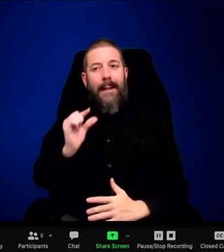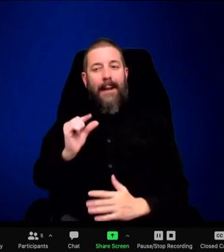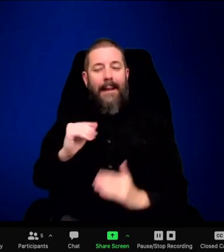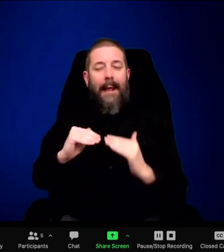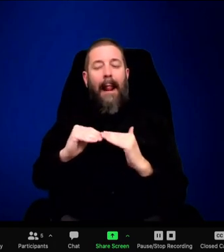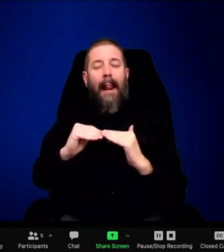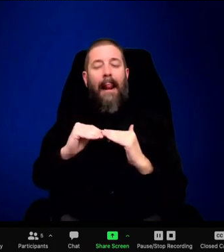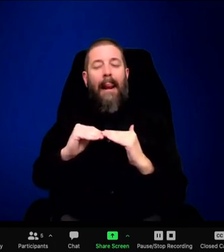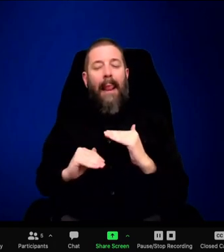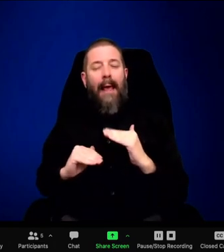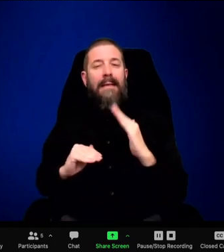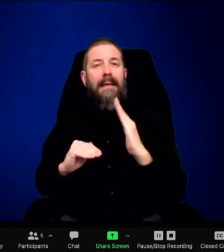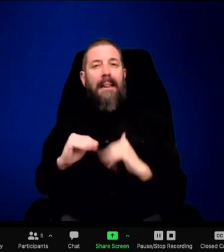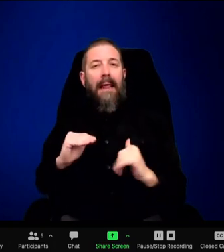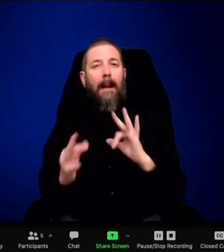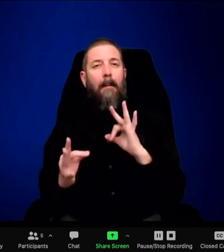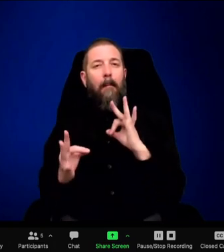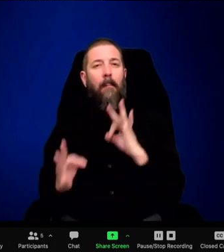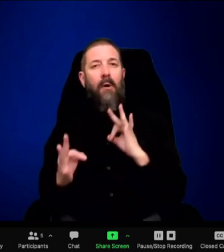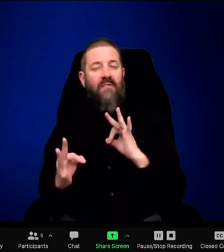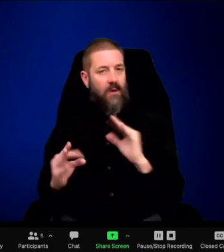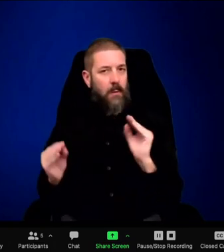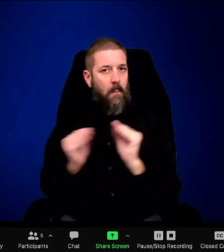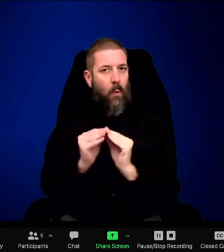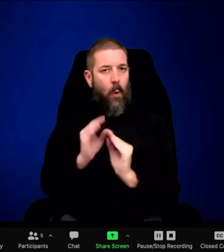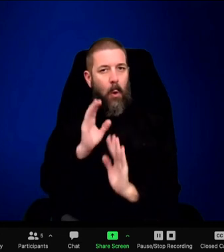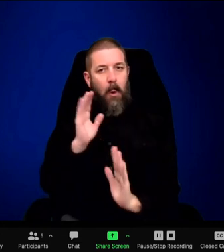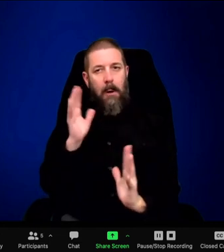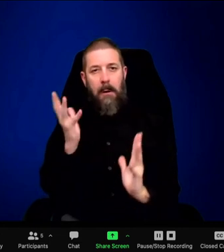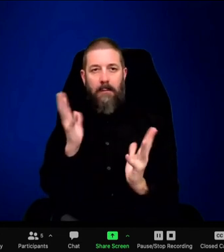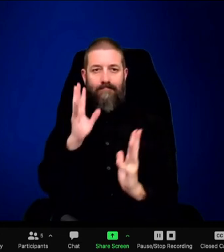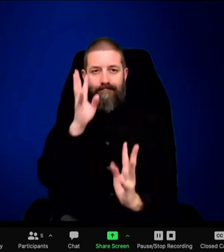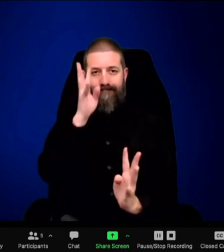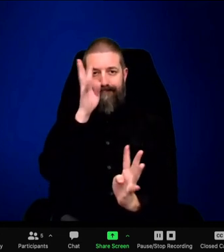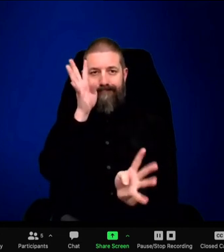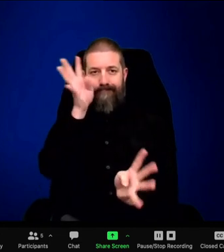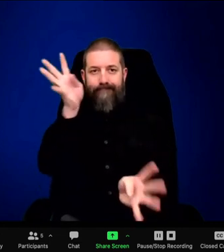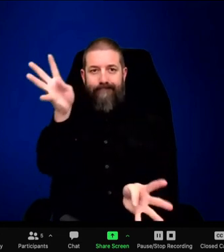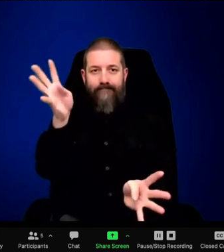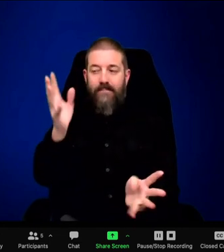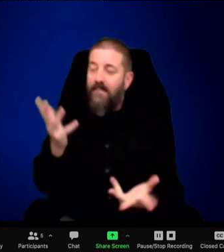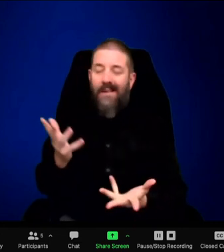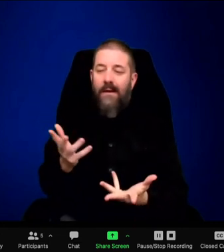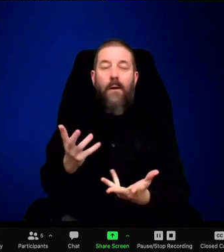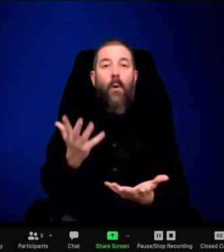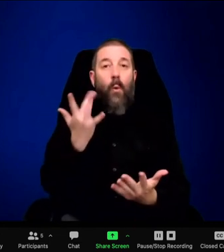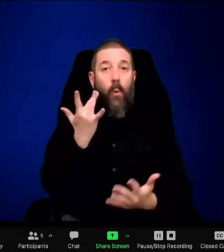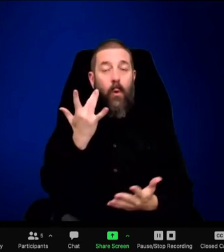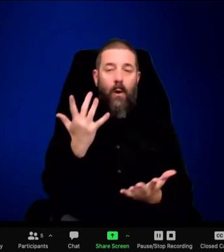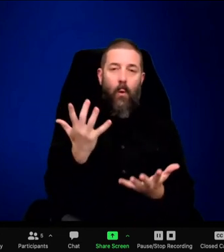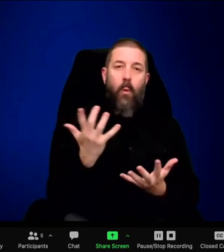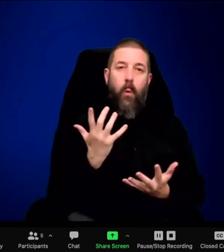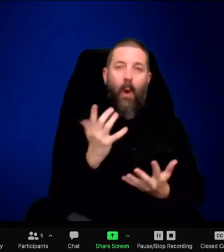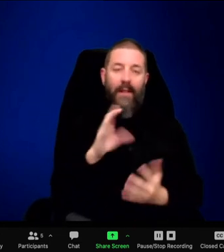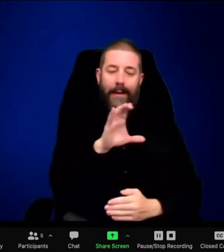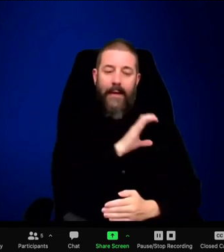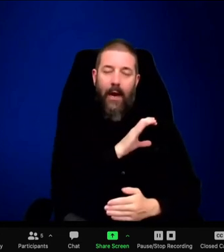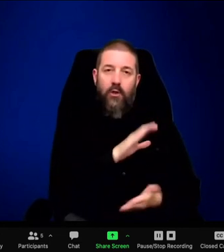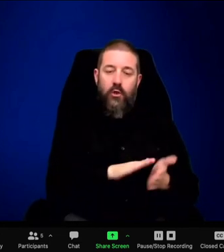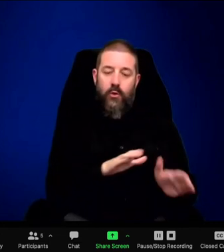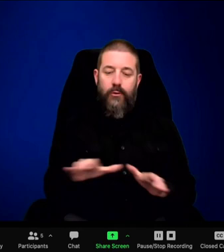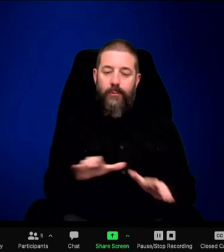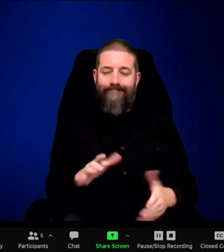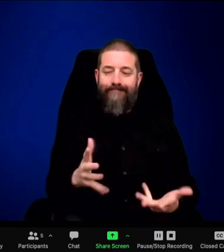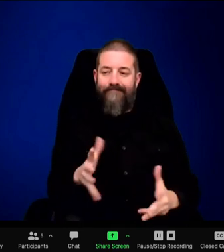so you'd have to do that. Now that used to be very expensive, but they perfected the technology. And I'd like to think that